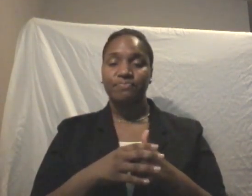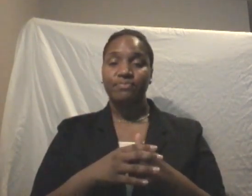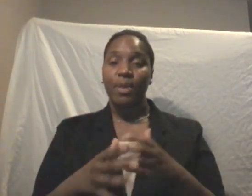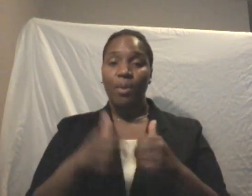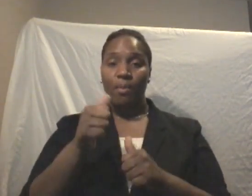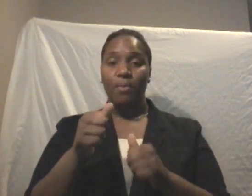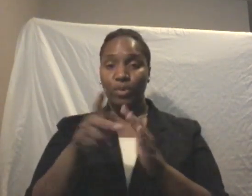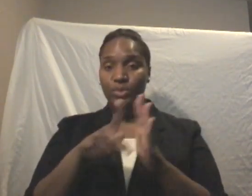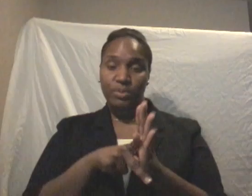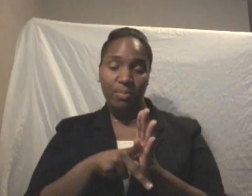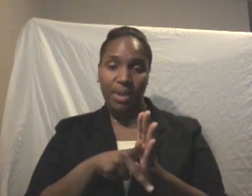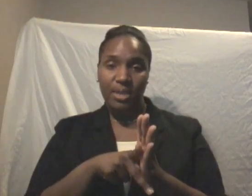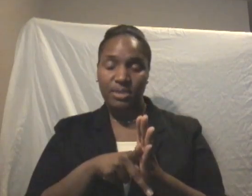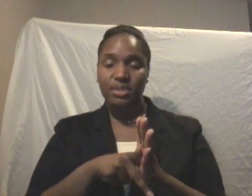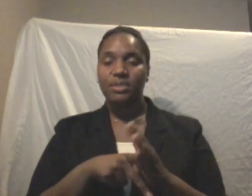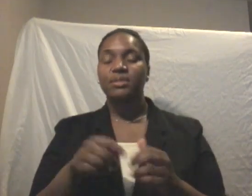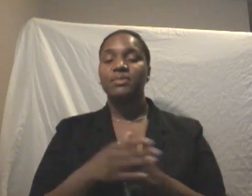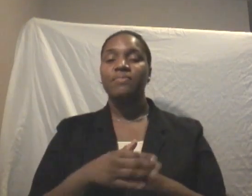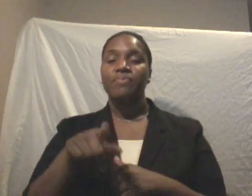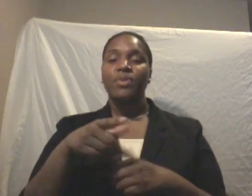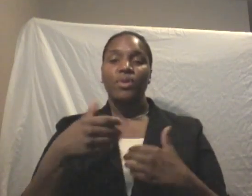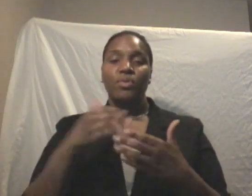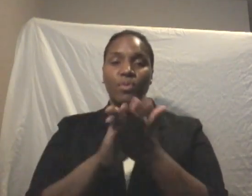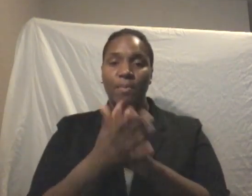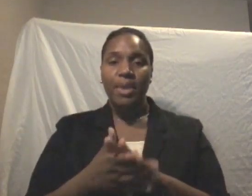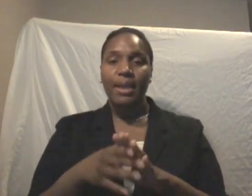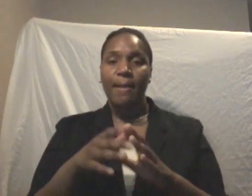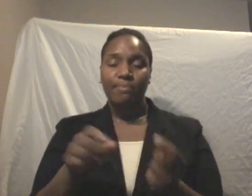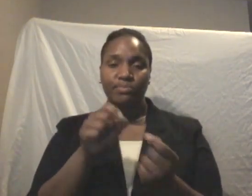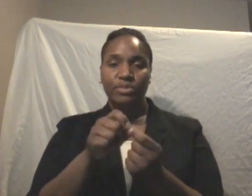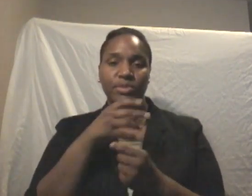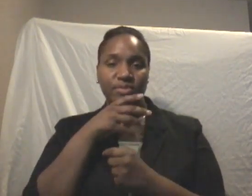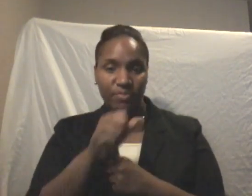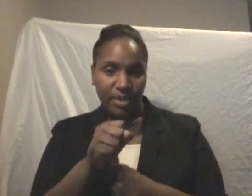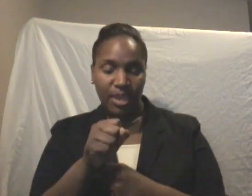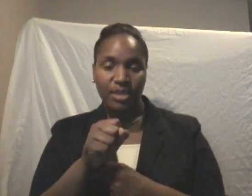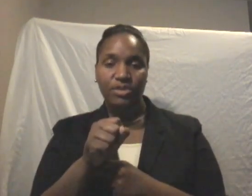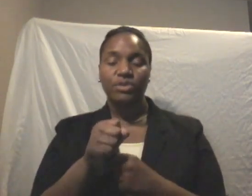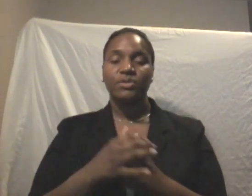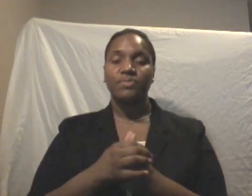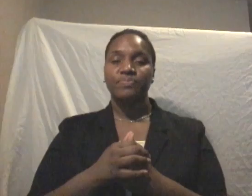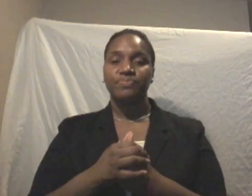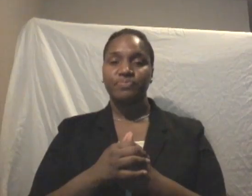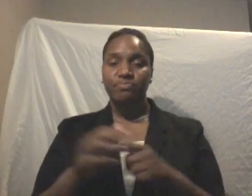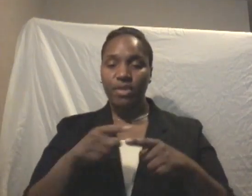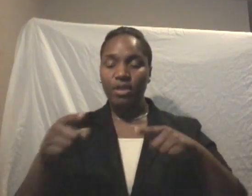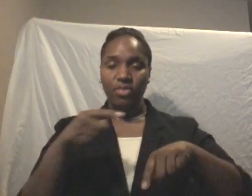you would get to a certain age or length of time that you have had the policy when you would no longer have